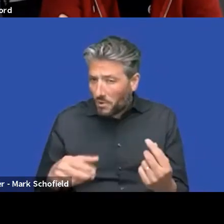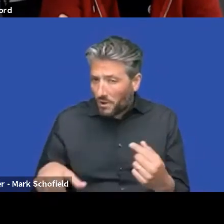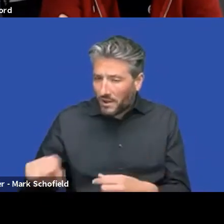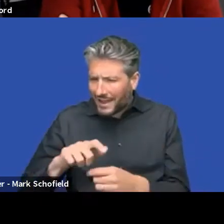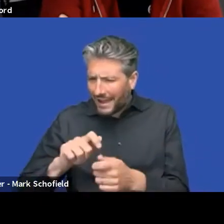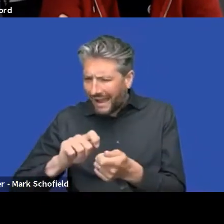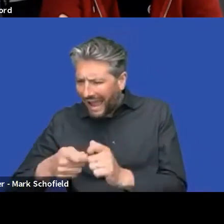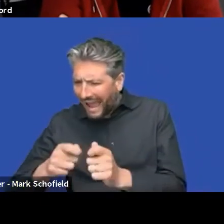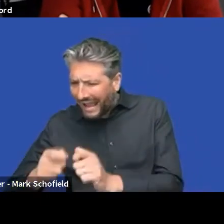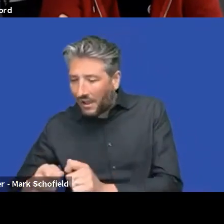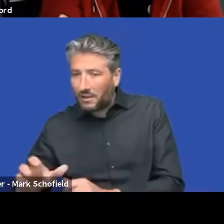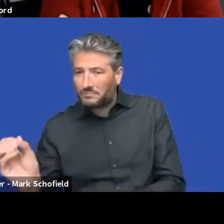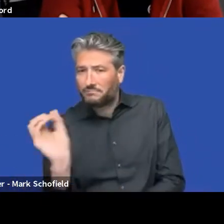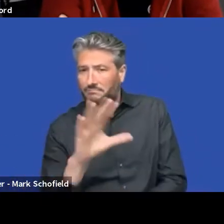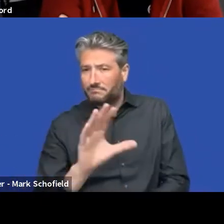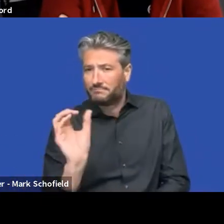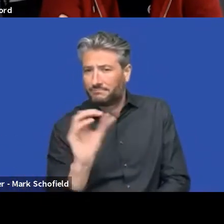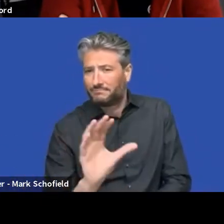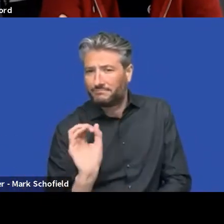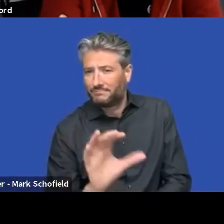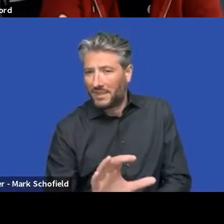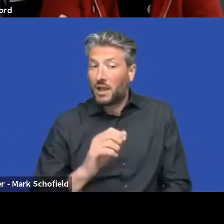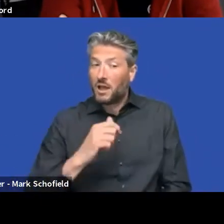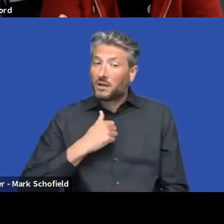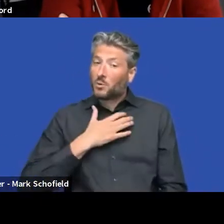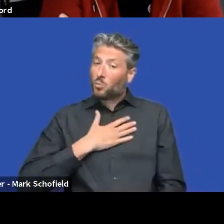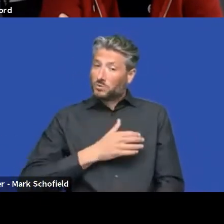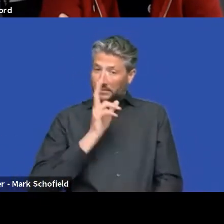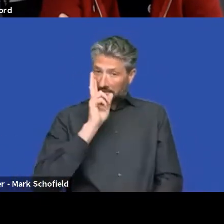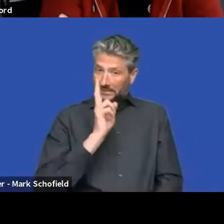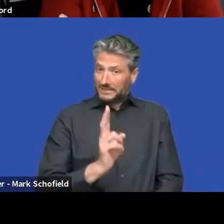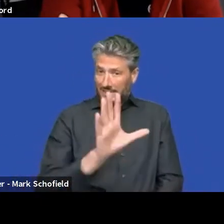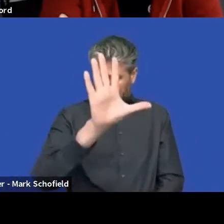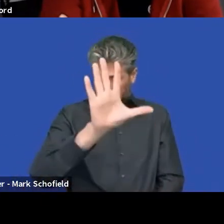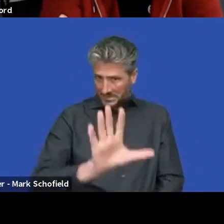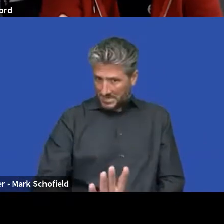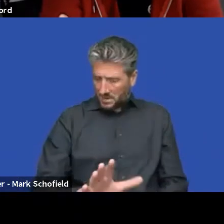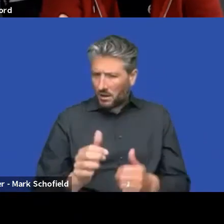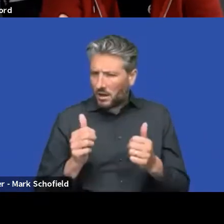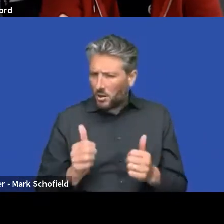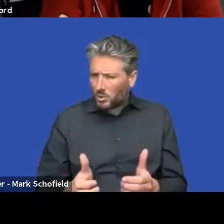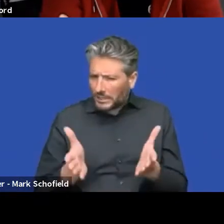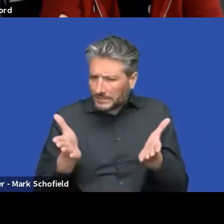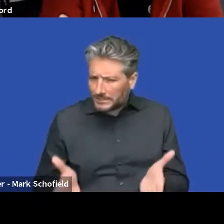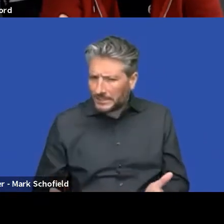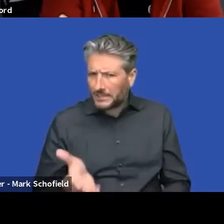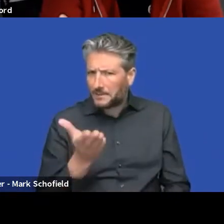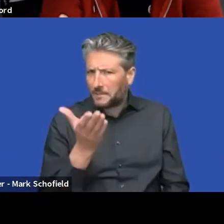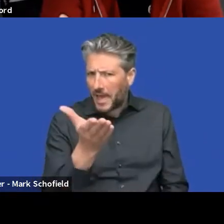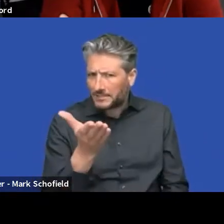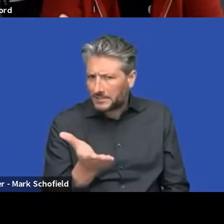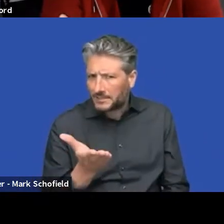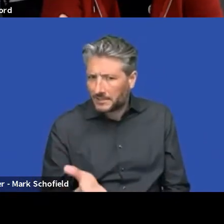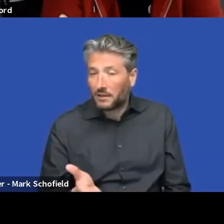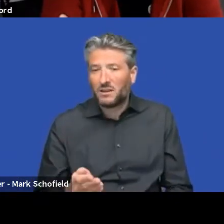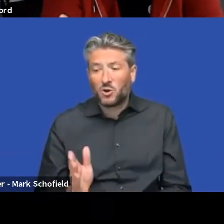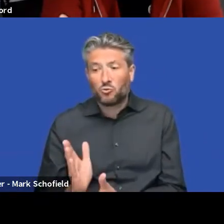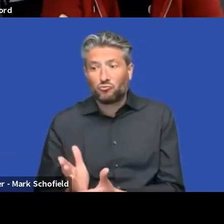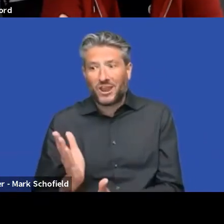actually allow us to see what is needed out in the, call it the real world. And of the examples where we are missing